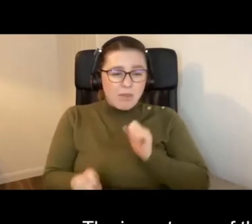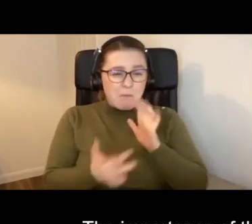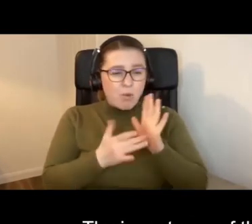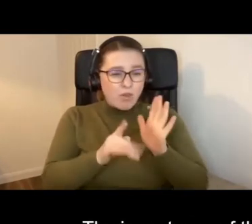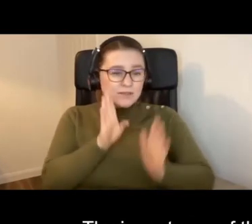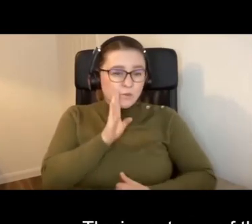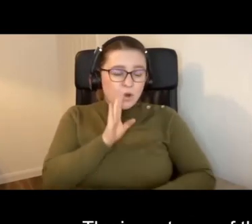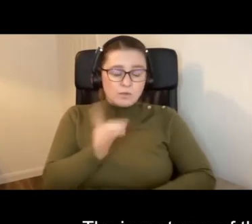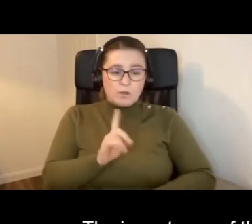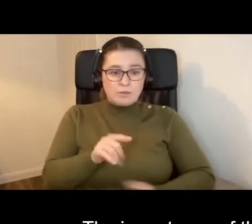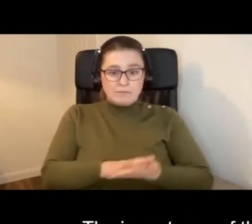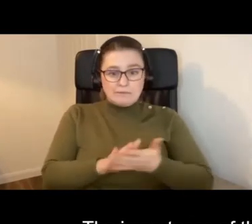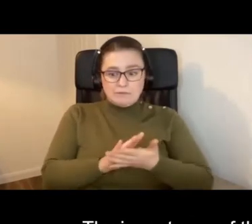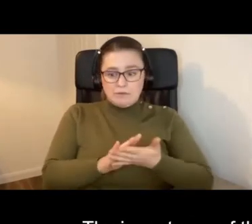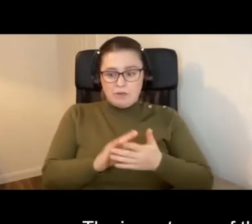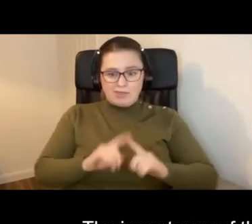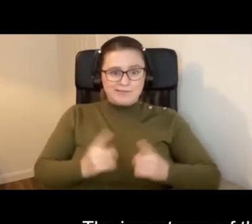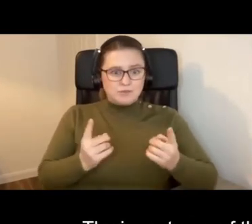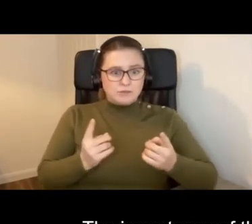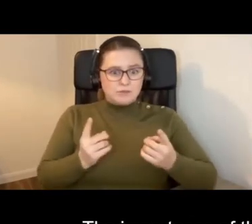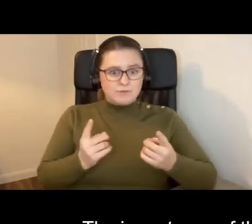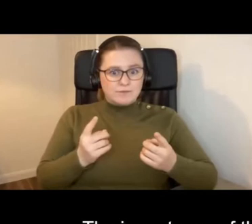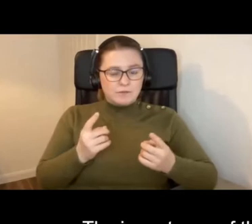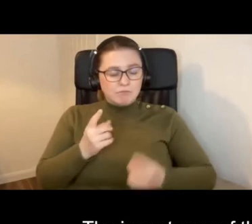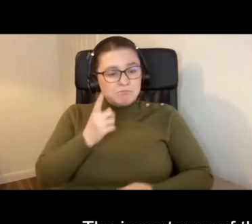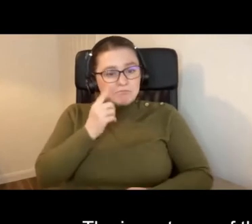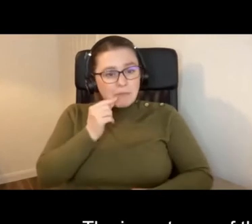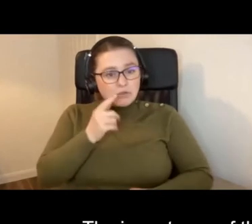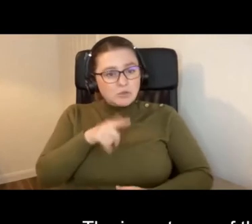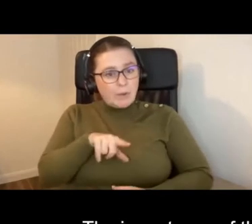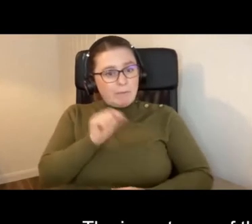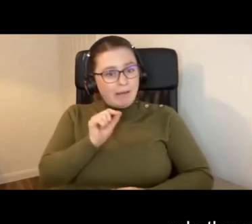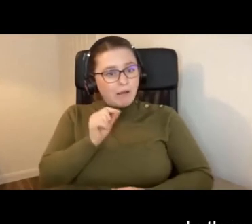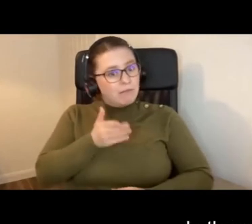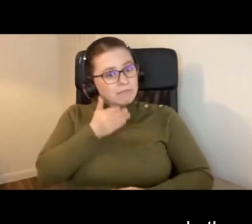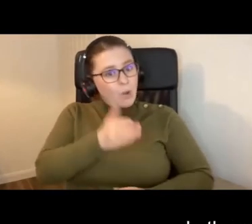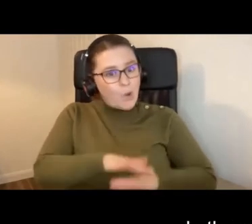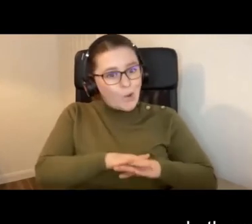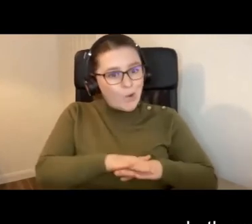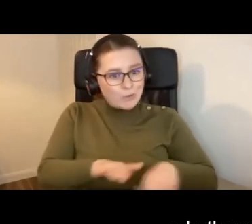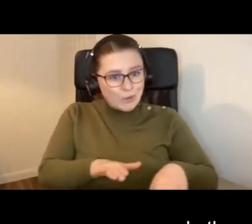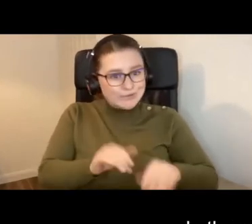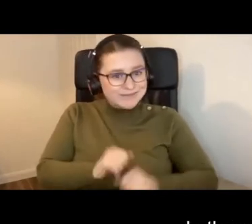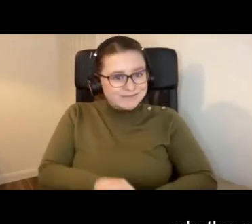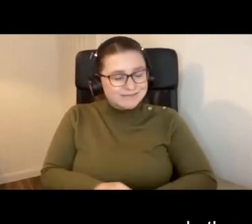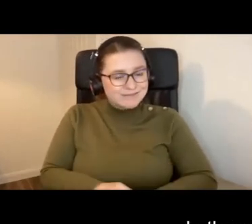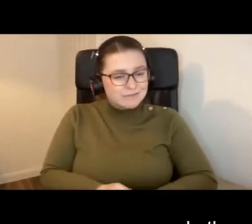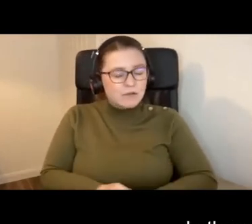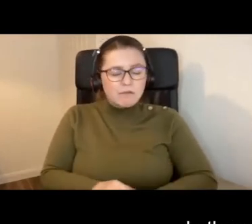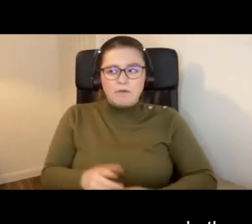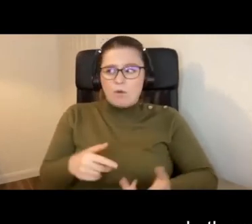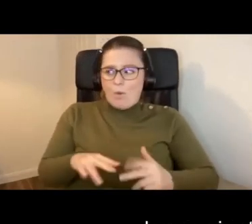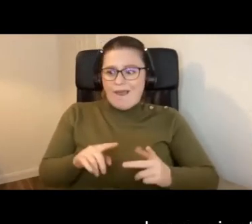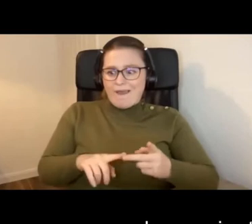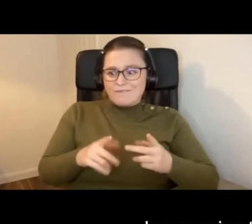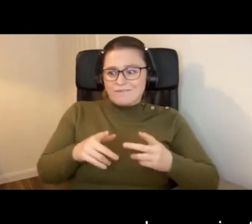is a difference of being able to choose whether you go out or whether you stay in. Whether you